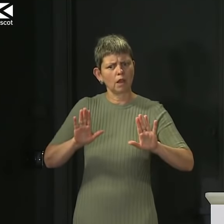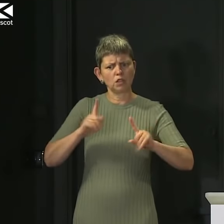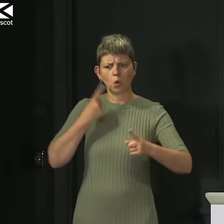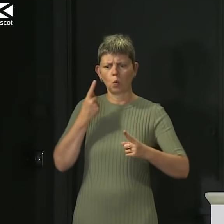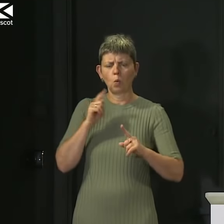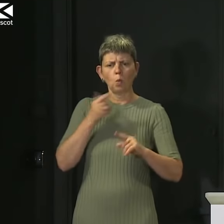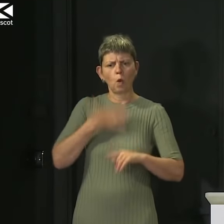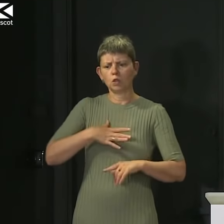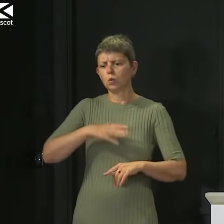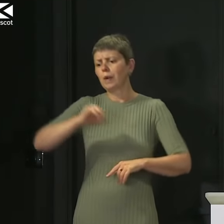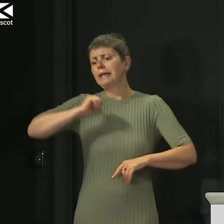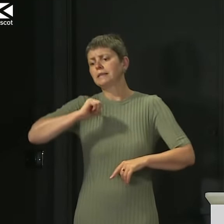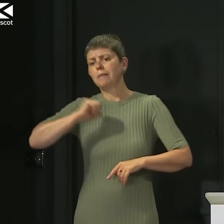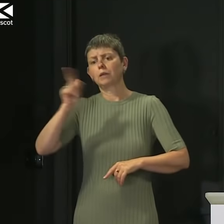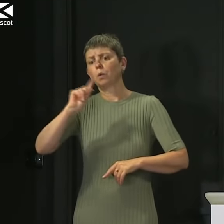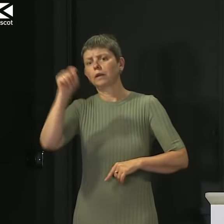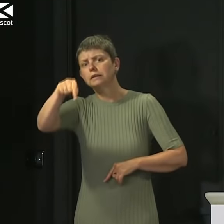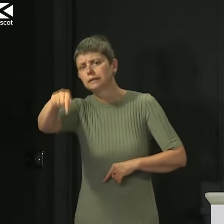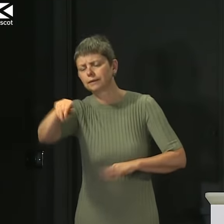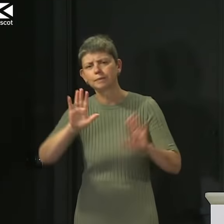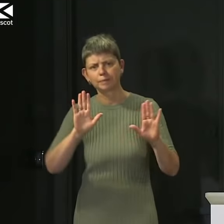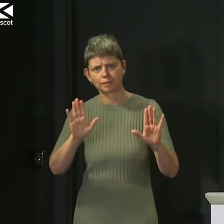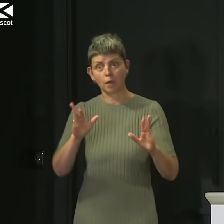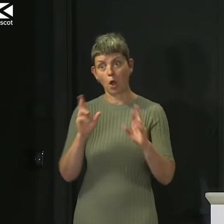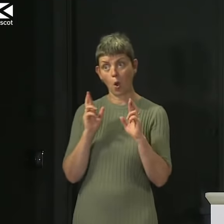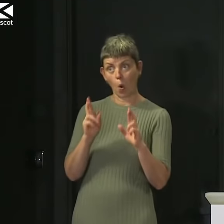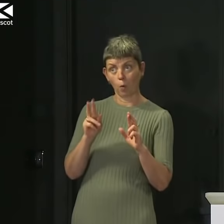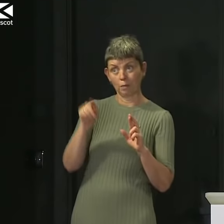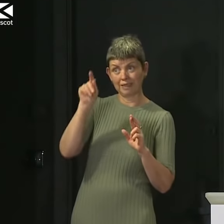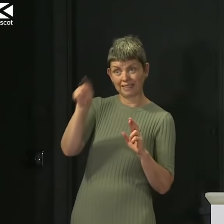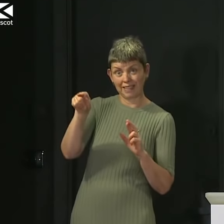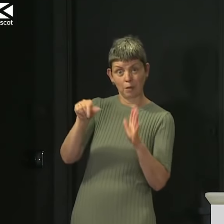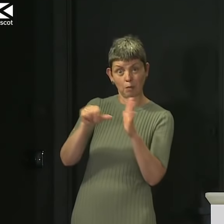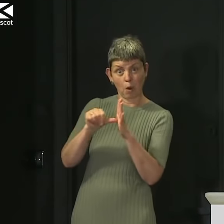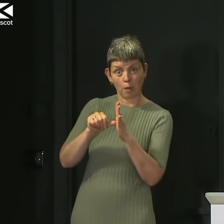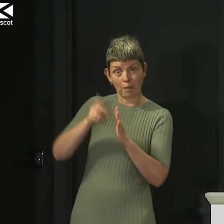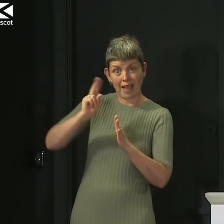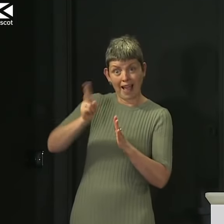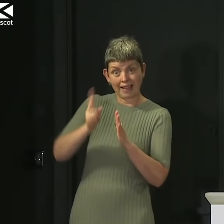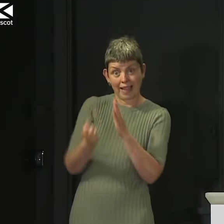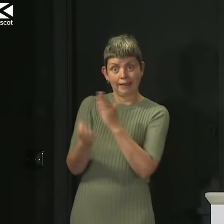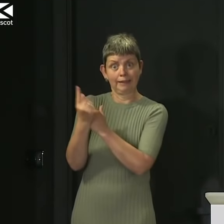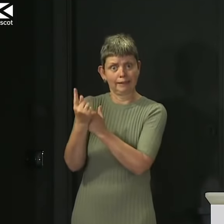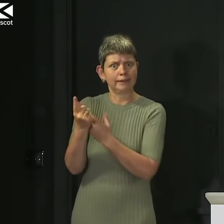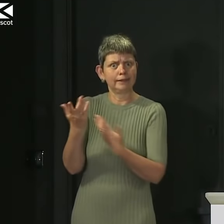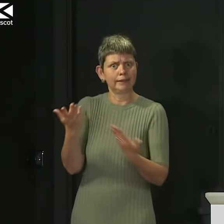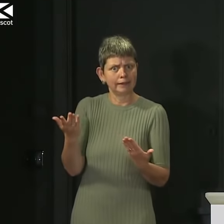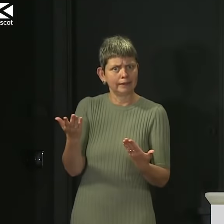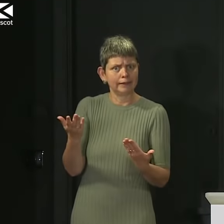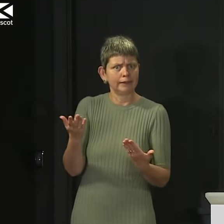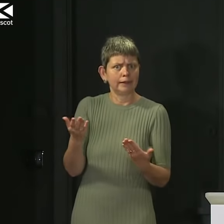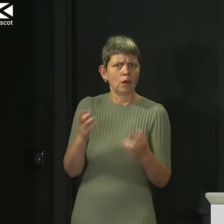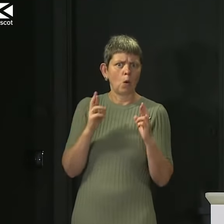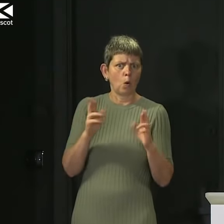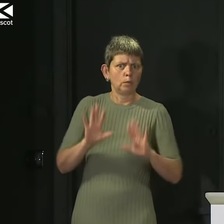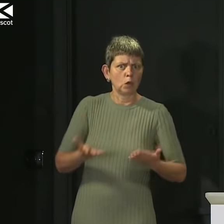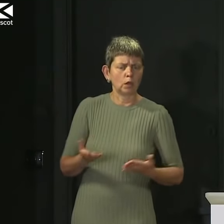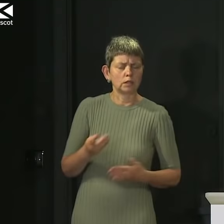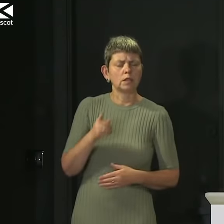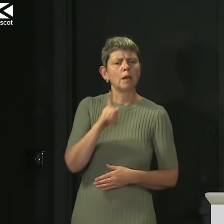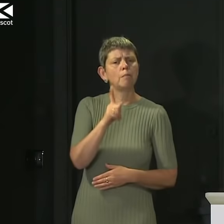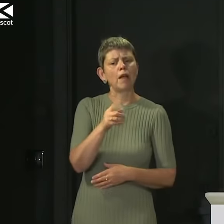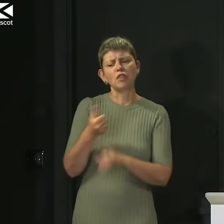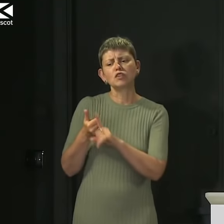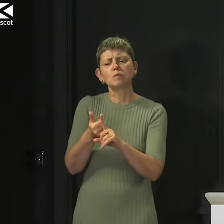witnessed in Aberdeen over the last few days. And let's remember that fans are not to blame for this. Fans are not yet able